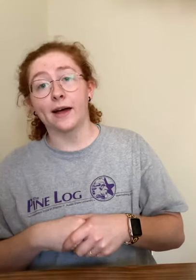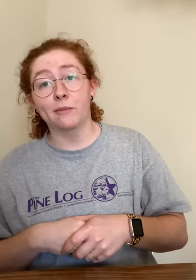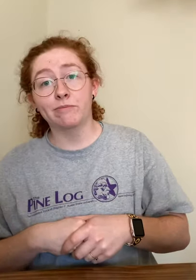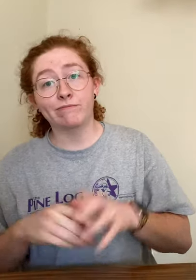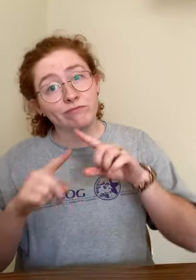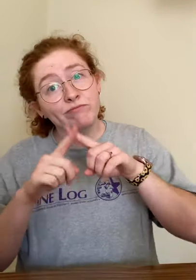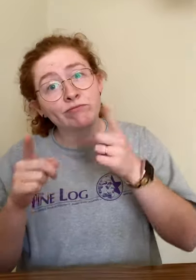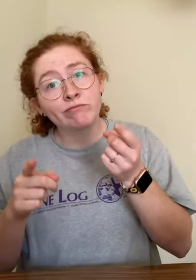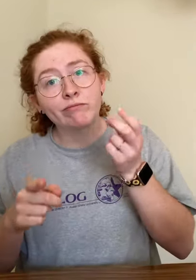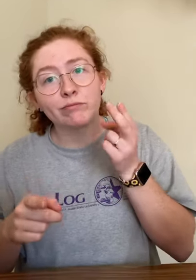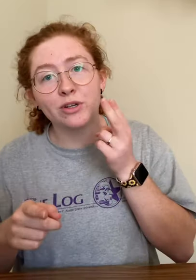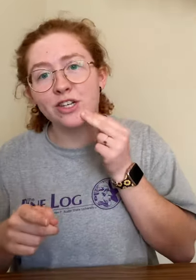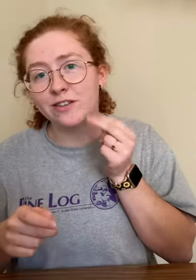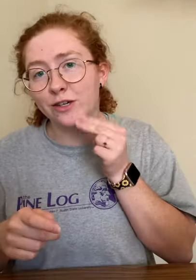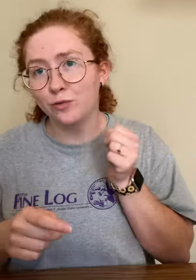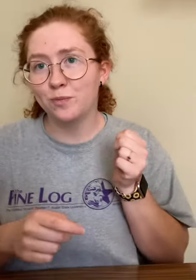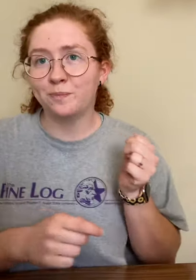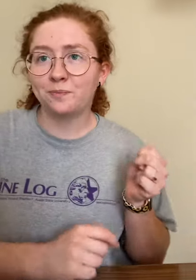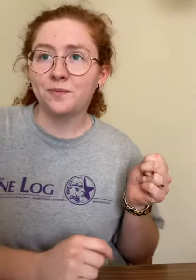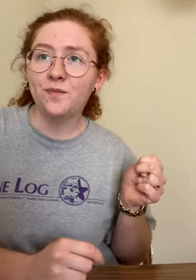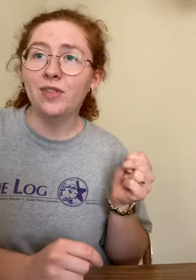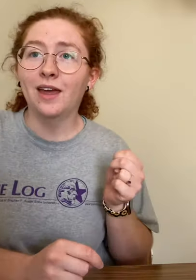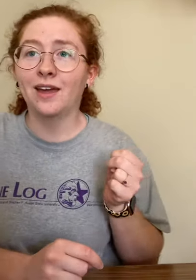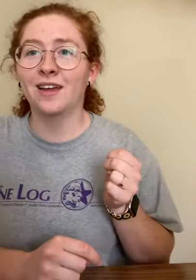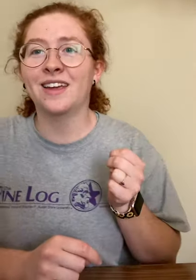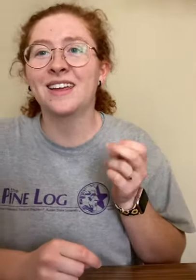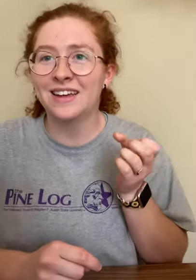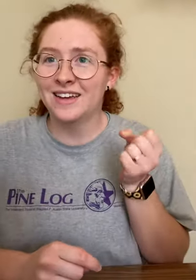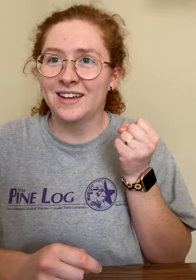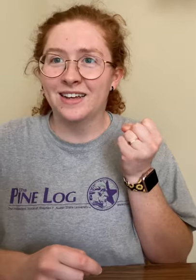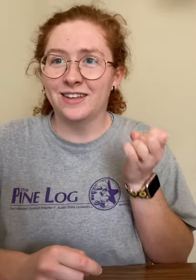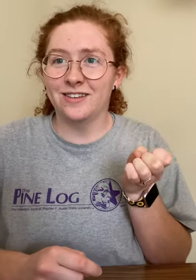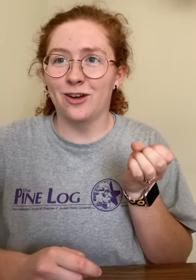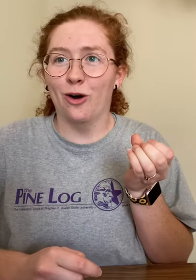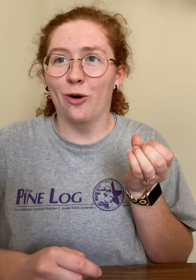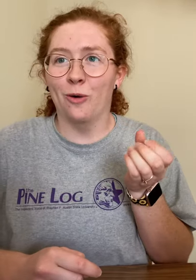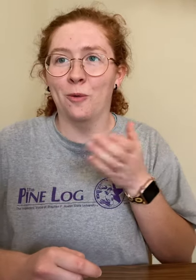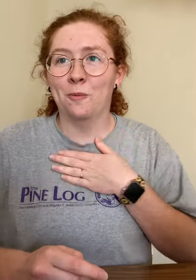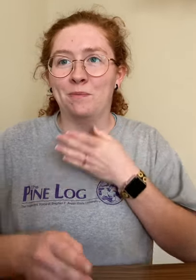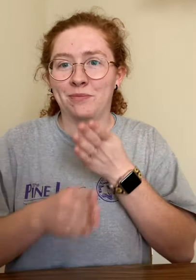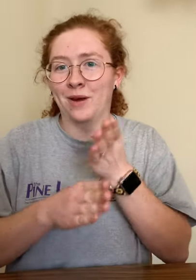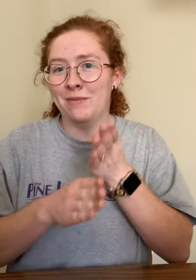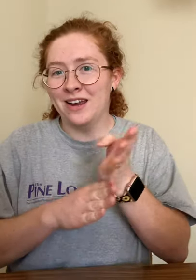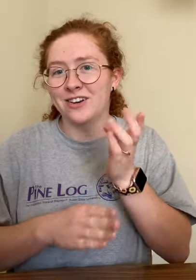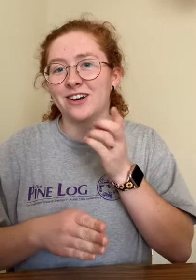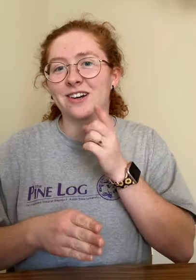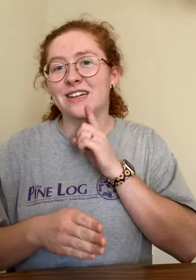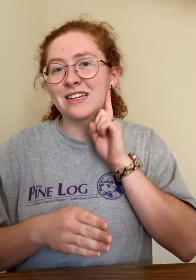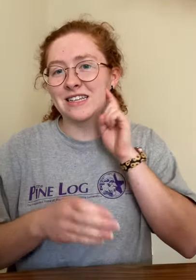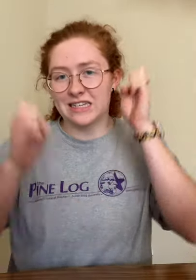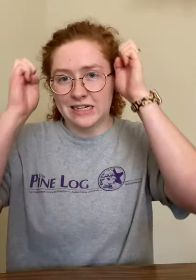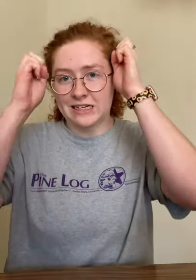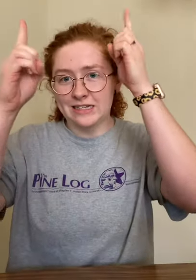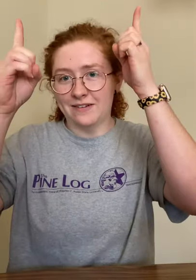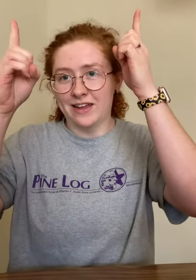but she's cute. So my major is deaf ed